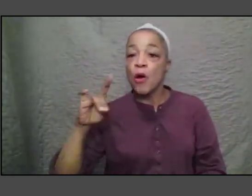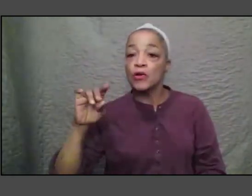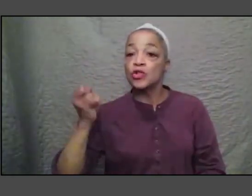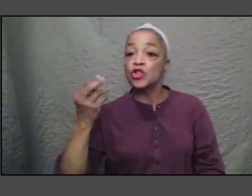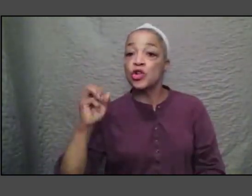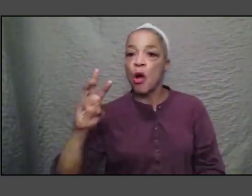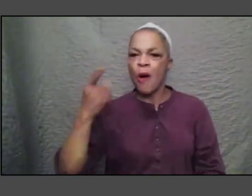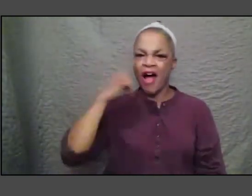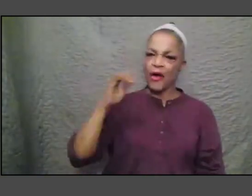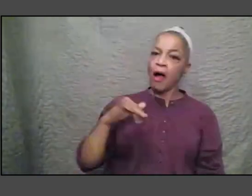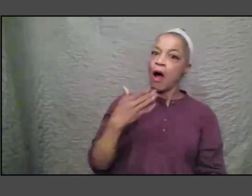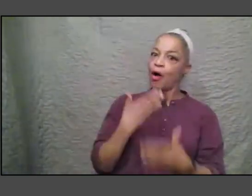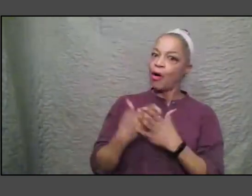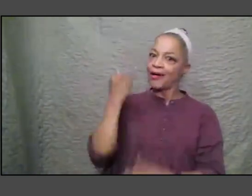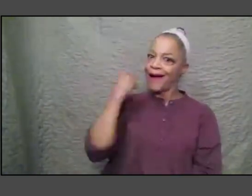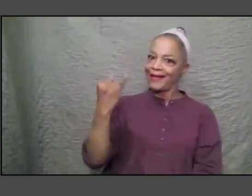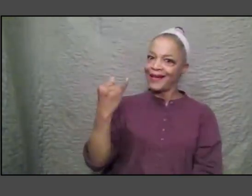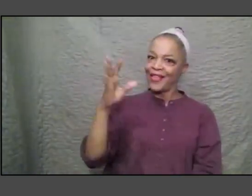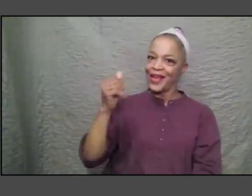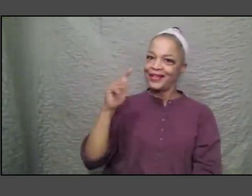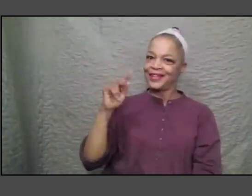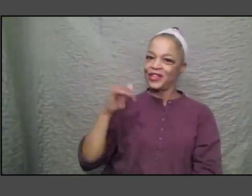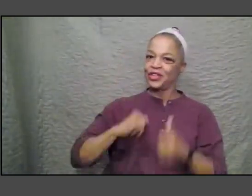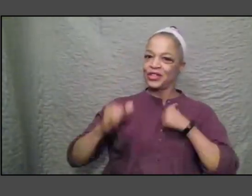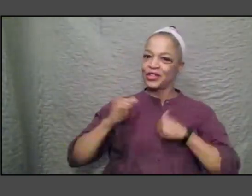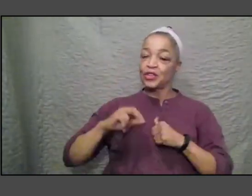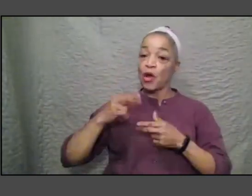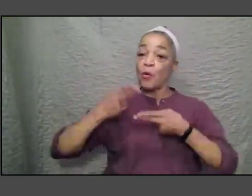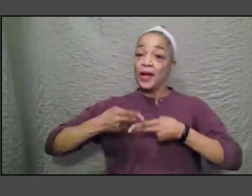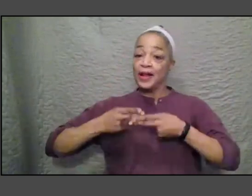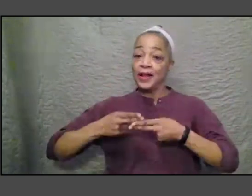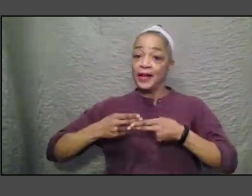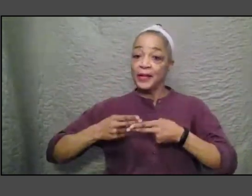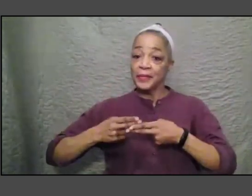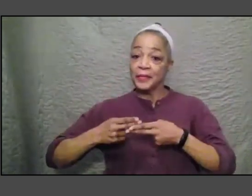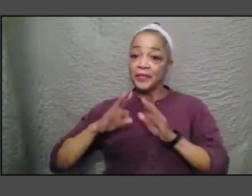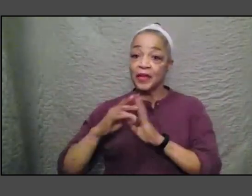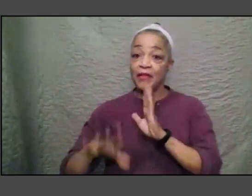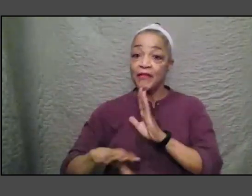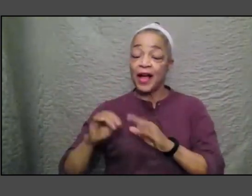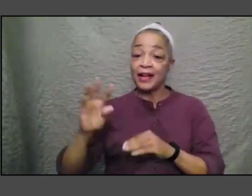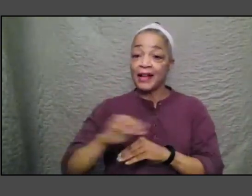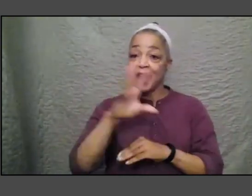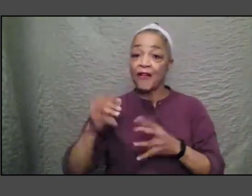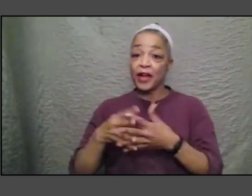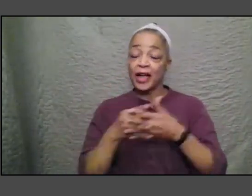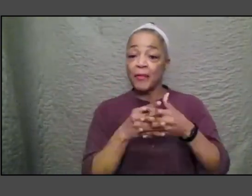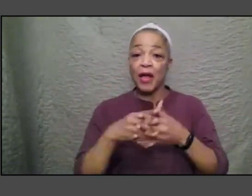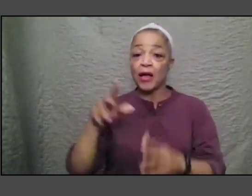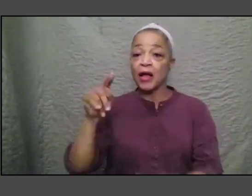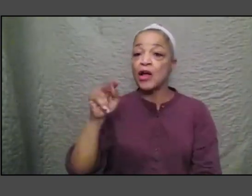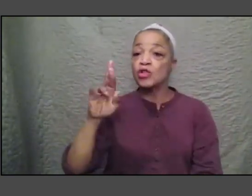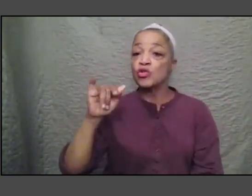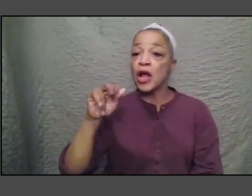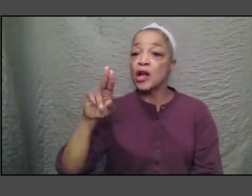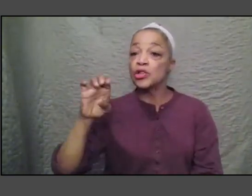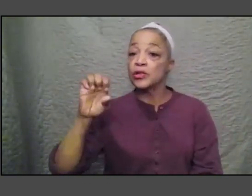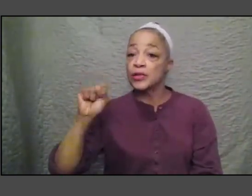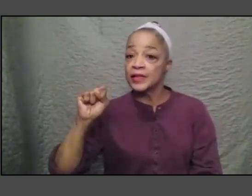so we renamed it you know finding african-american treasures and went around the country helping people not bring us to